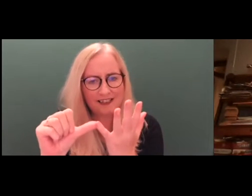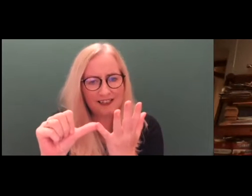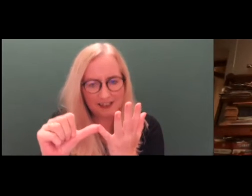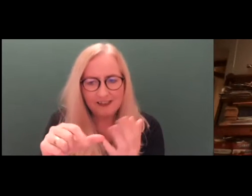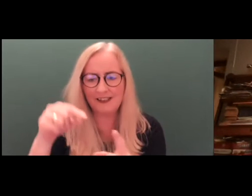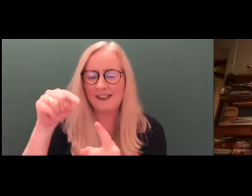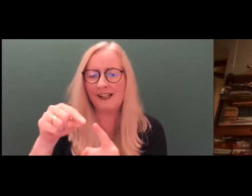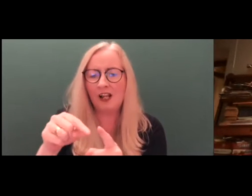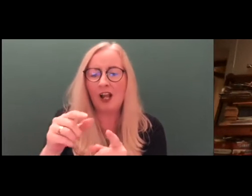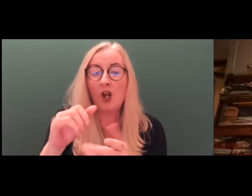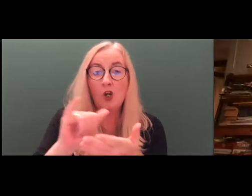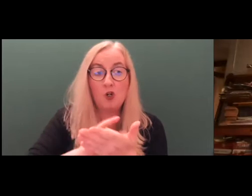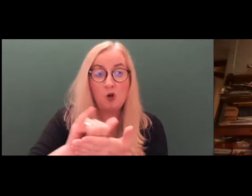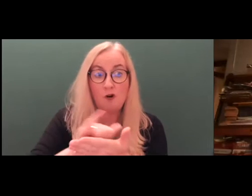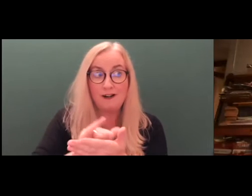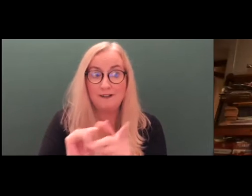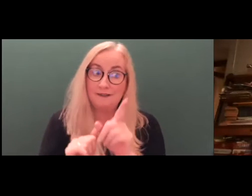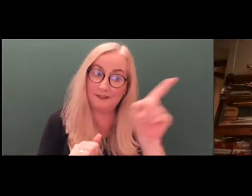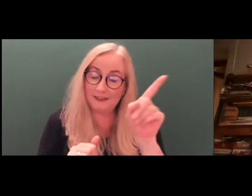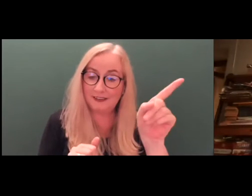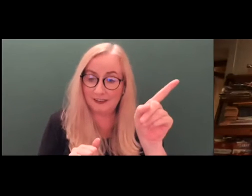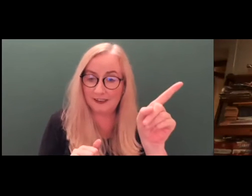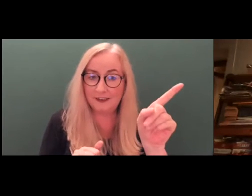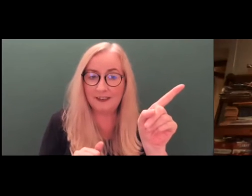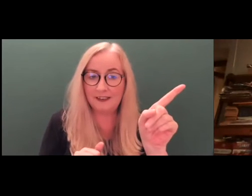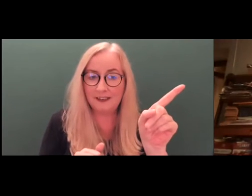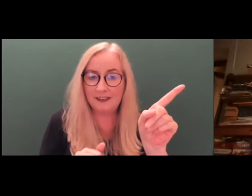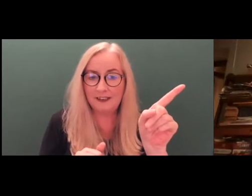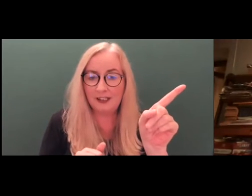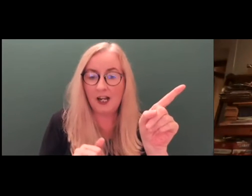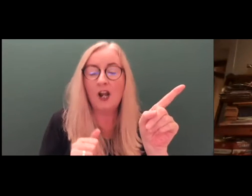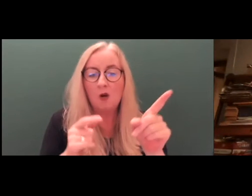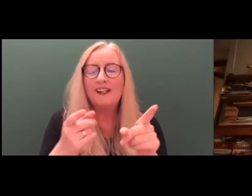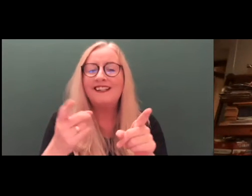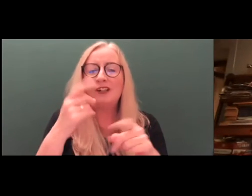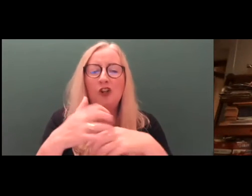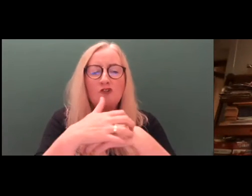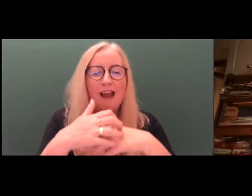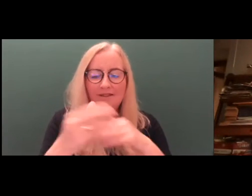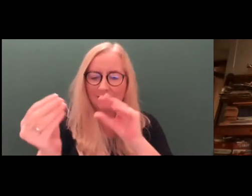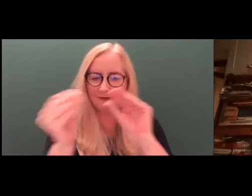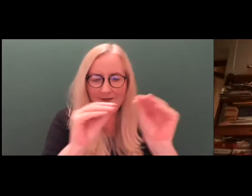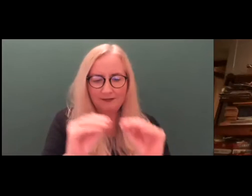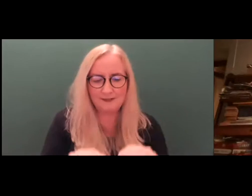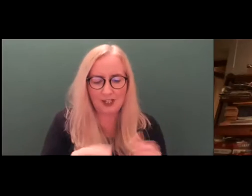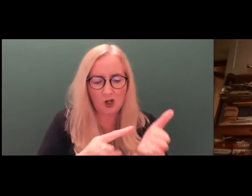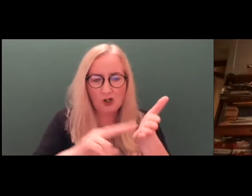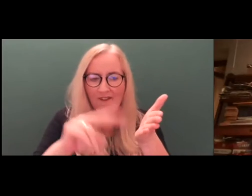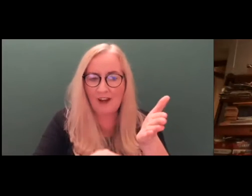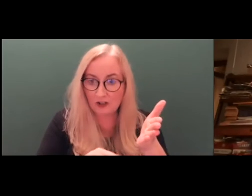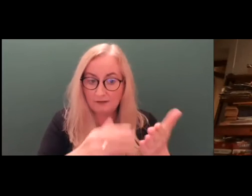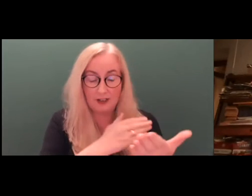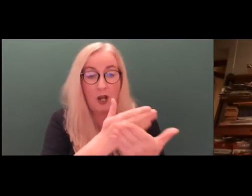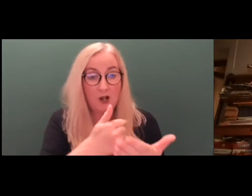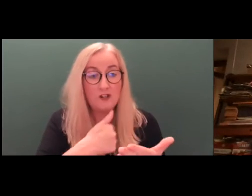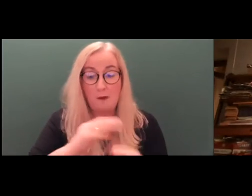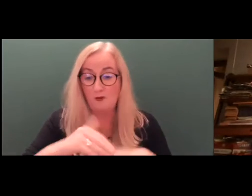UN headquarters in New York during the drafting of the convention. And since then, have presented it